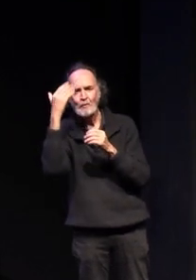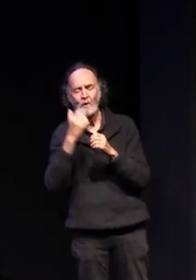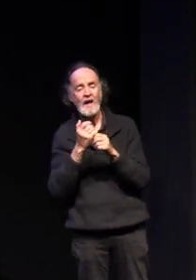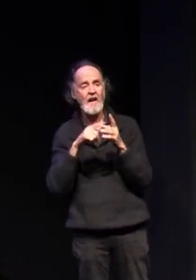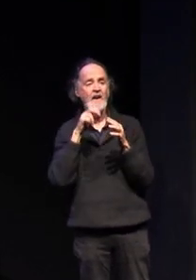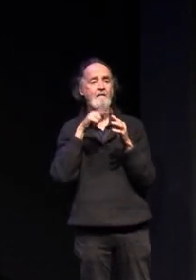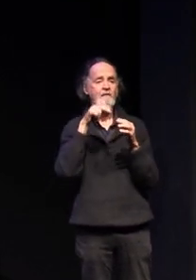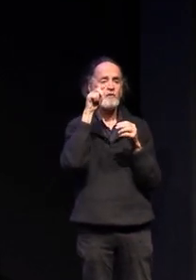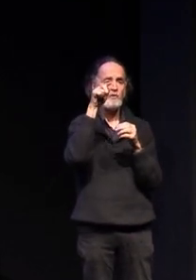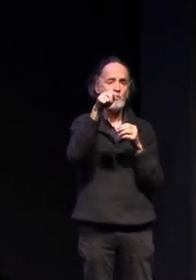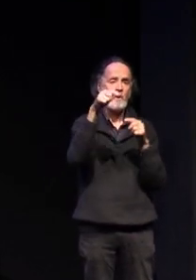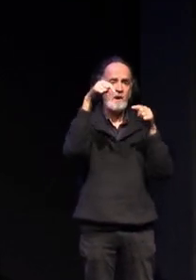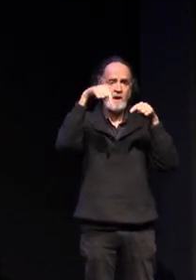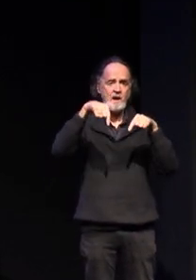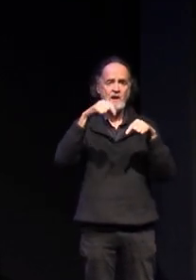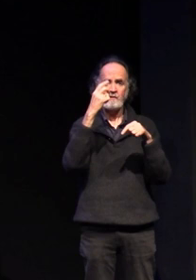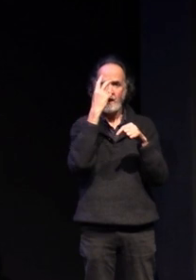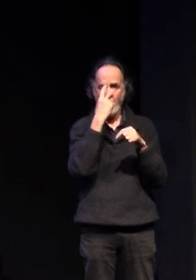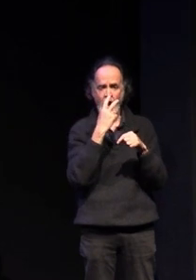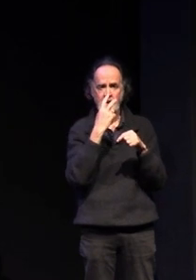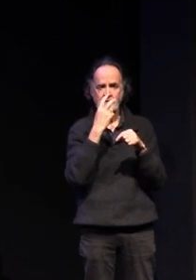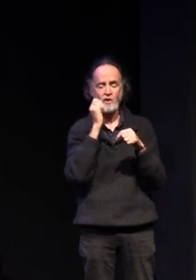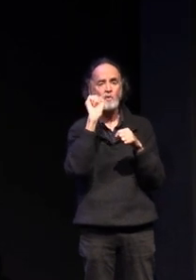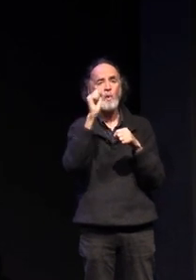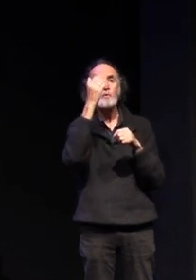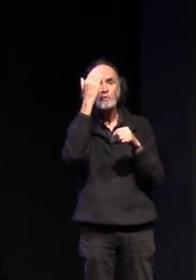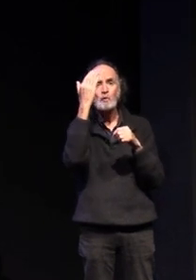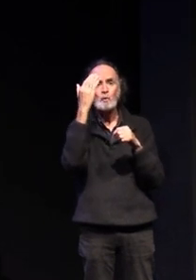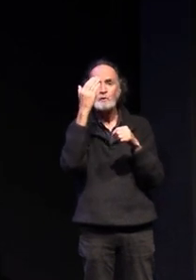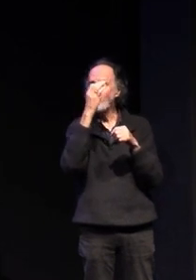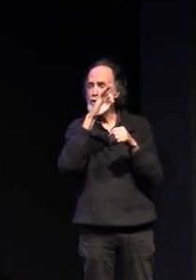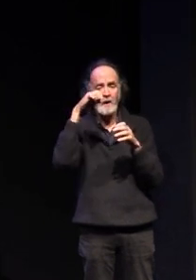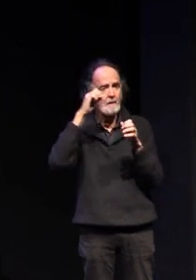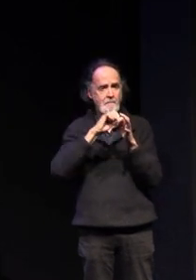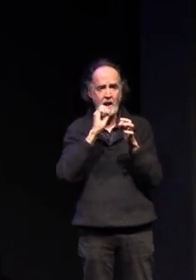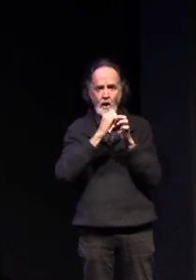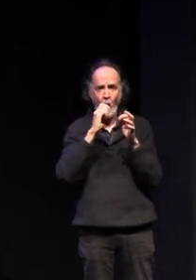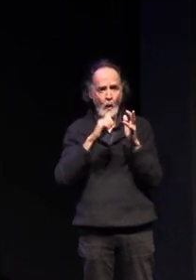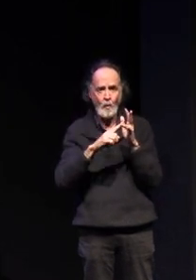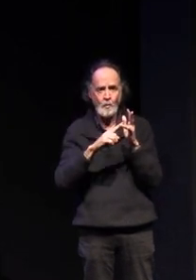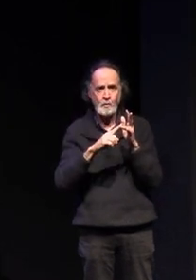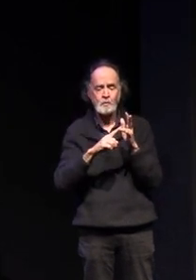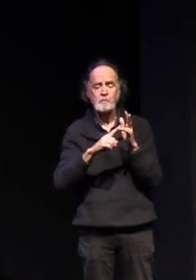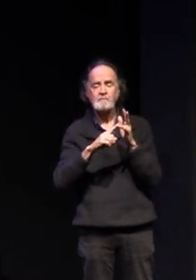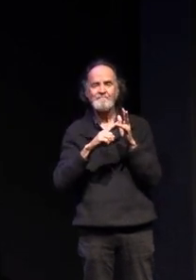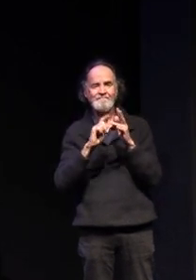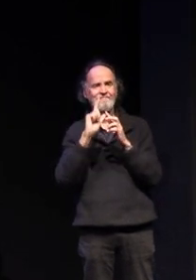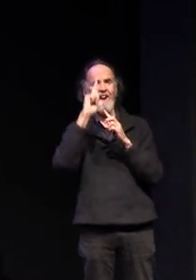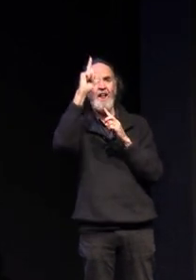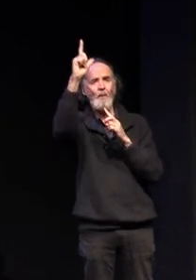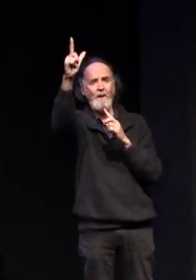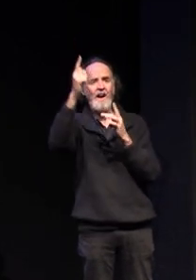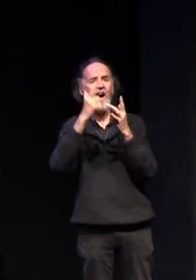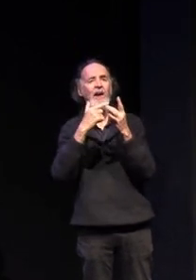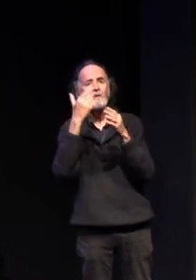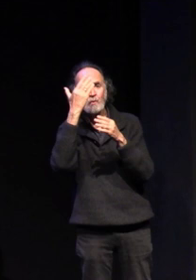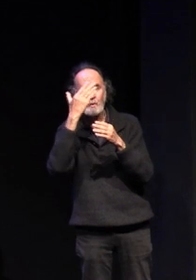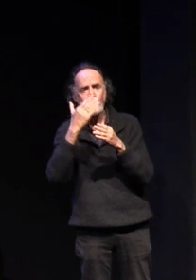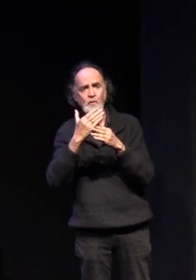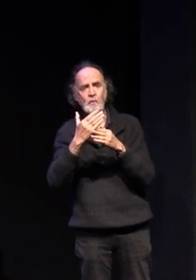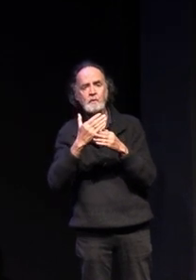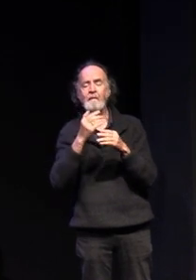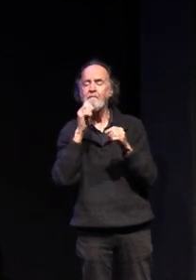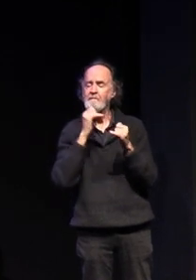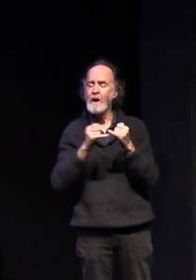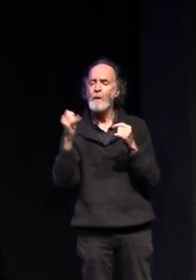family here this evening and you're not coming from one of the Bendigo year seven to ten colleges open day on Sunday is